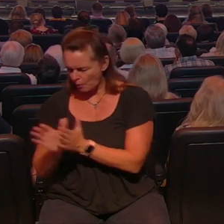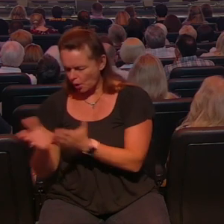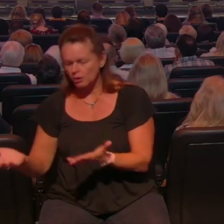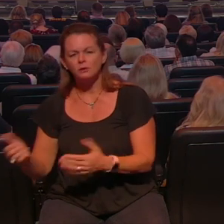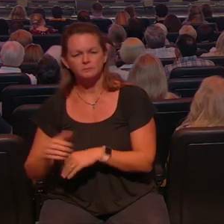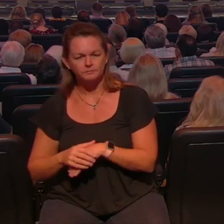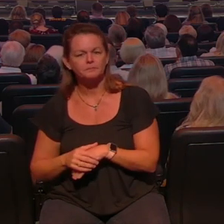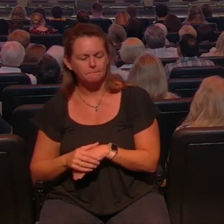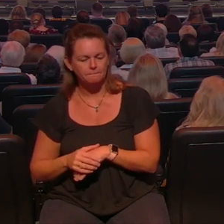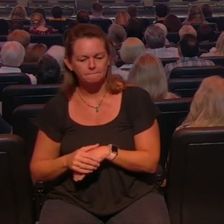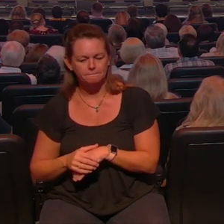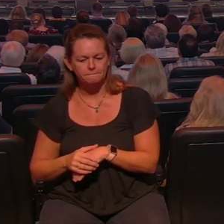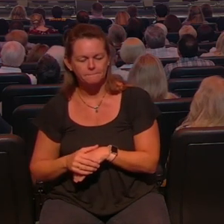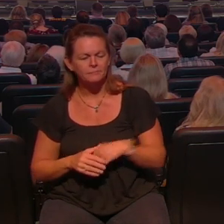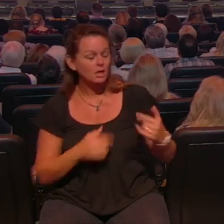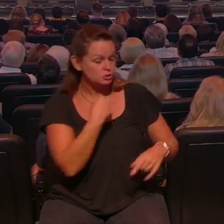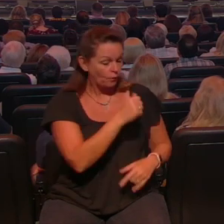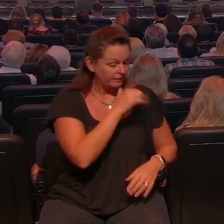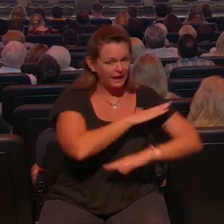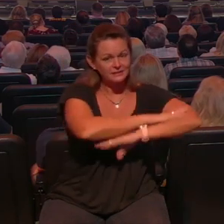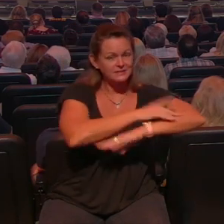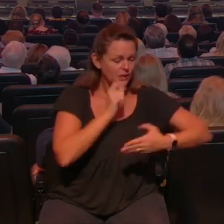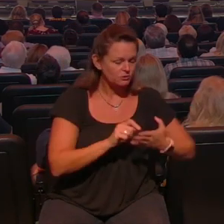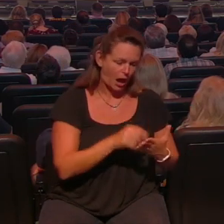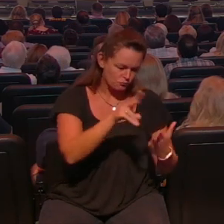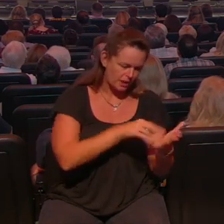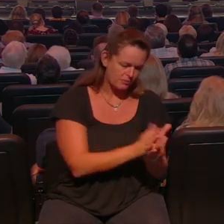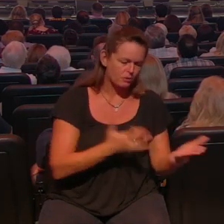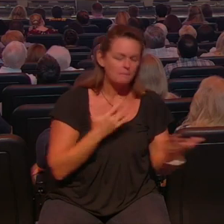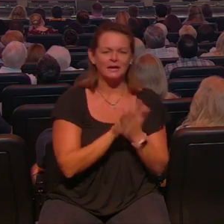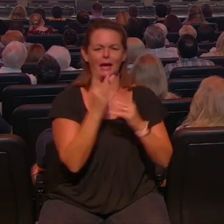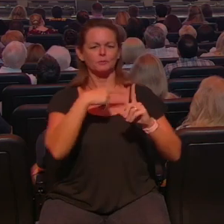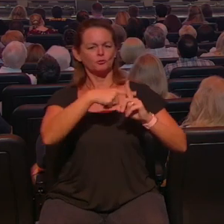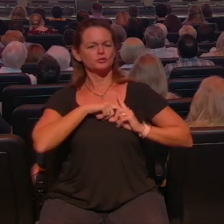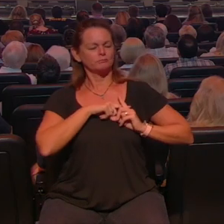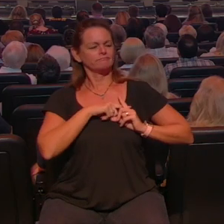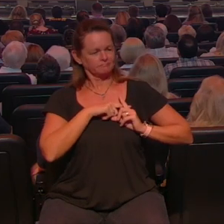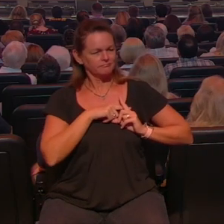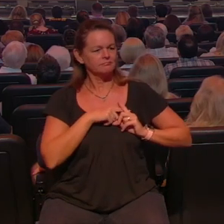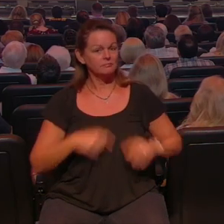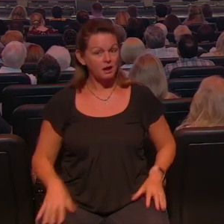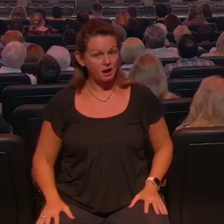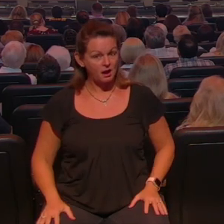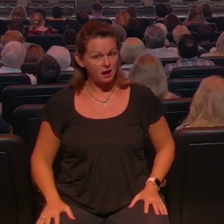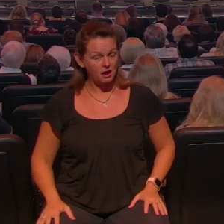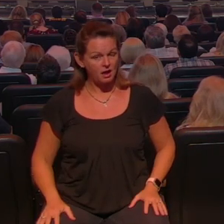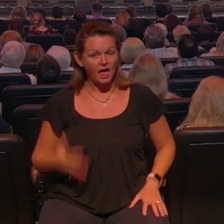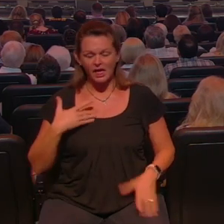and she's telling the receptionist she said I read this book and I got saved I gave my life to Jesus and she says I was in the middle of a divorce